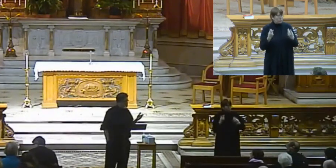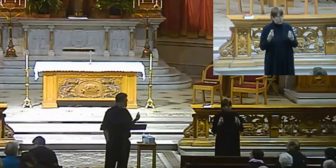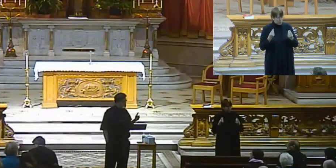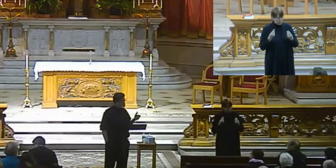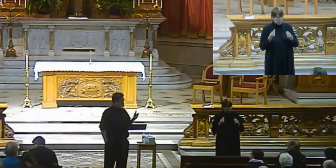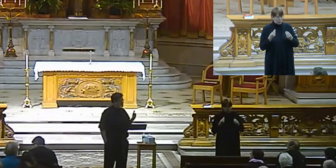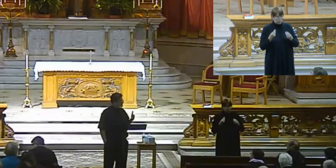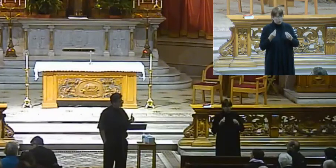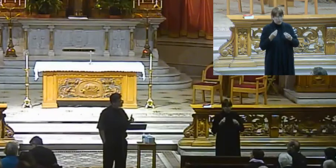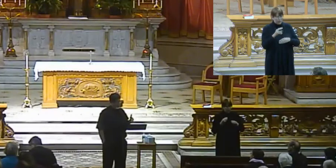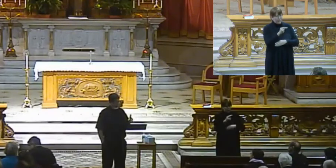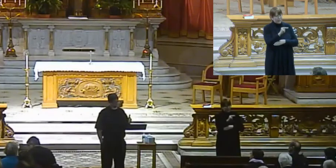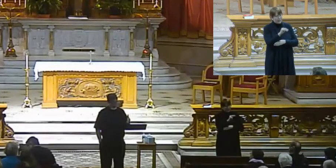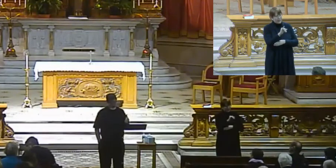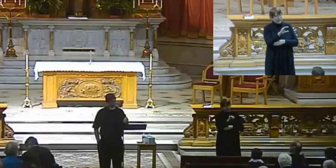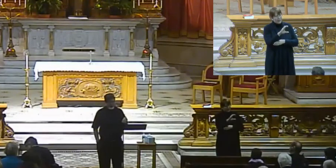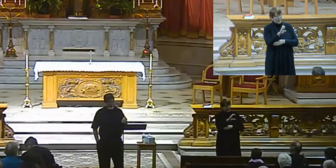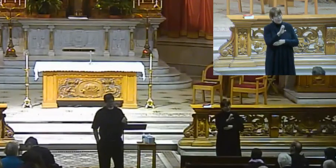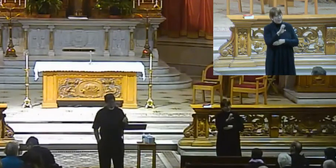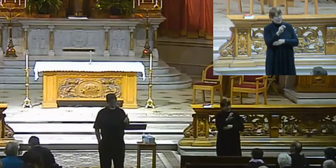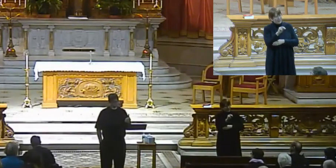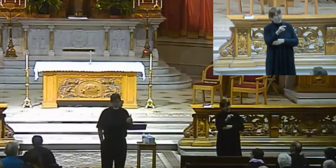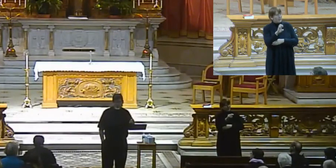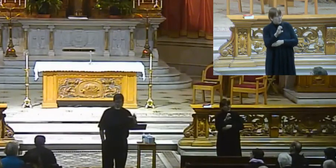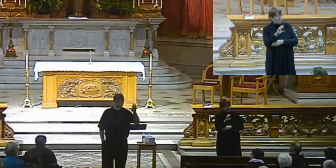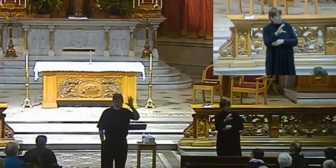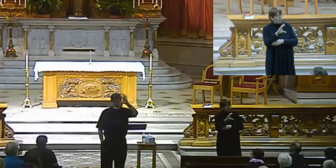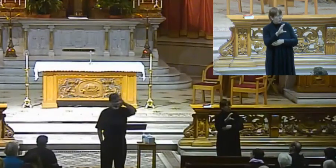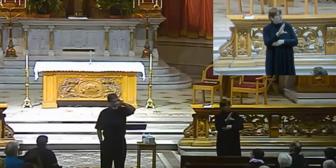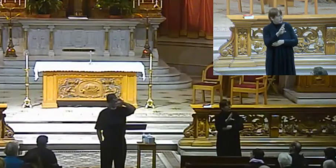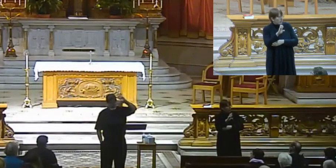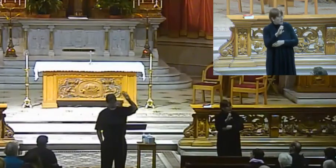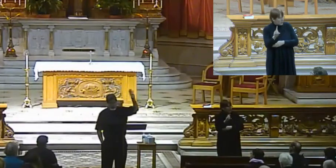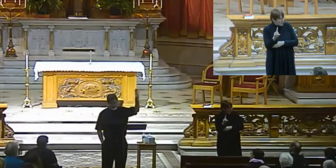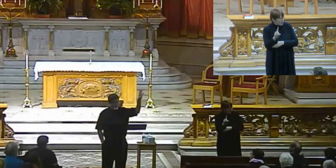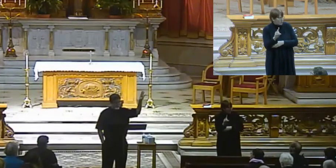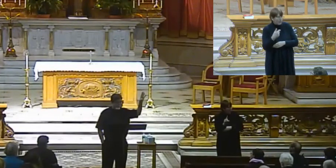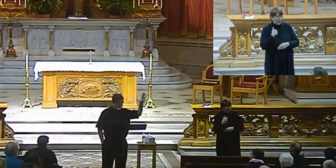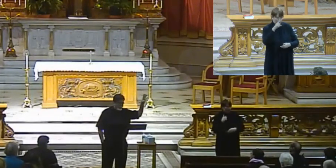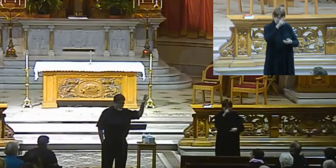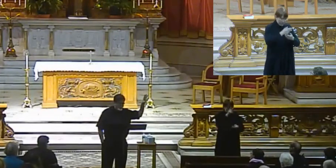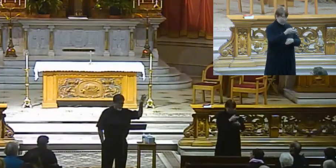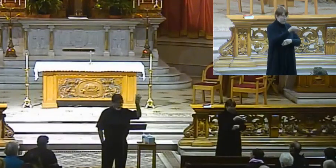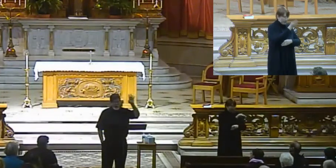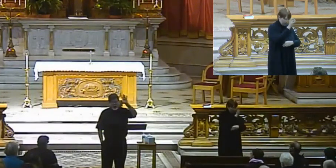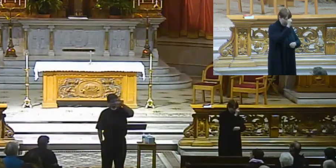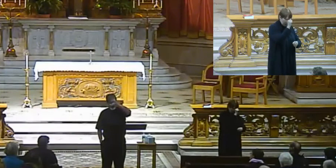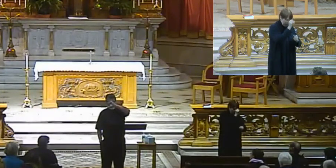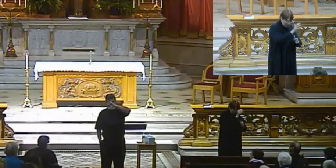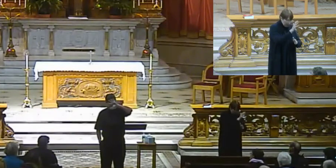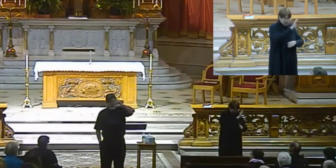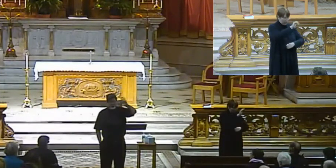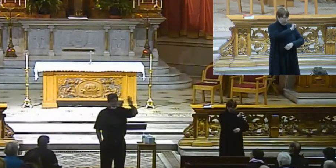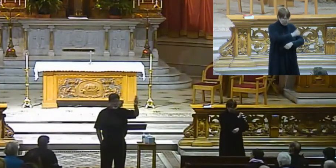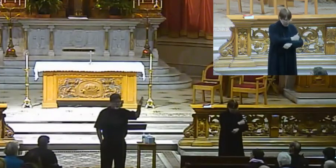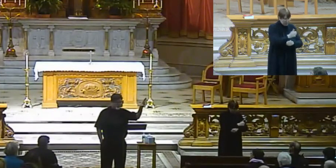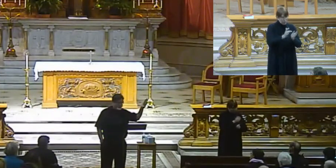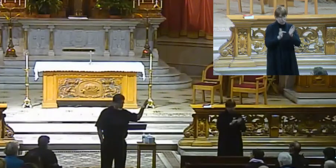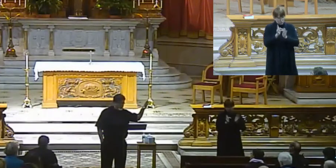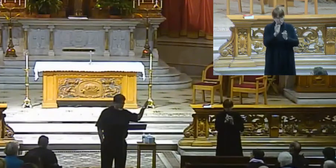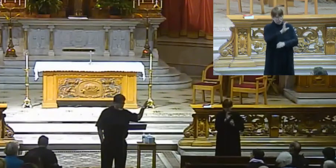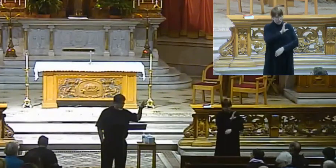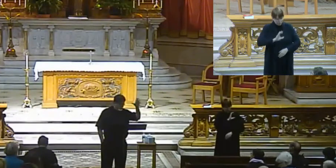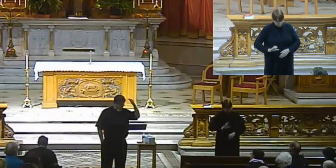the Nicene Creed. And as we go through, we talked about, I believe in God the Father Almighty. I believe in Jesus